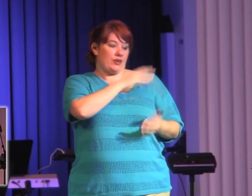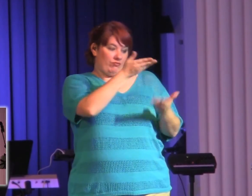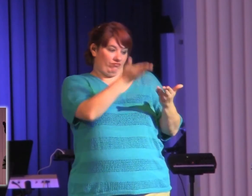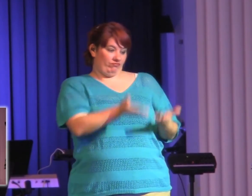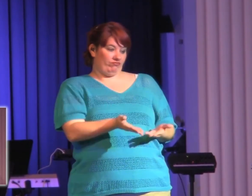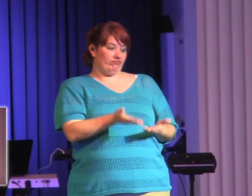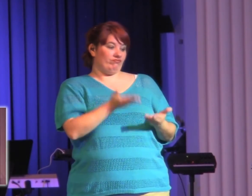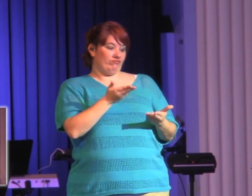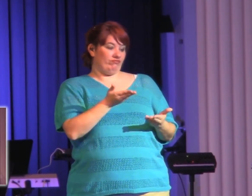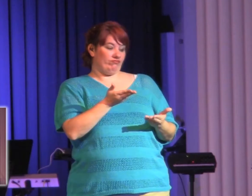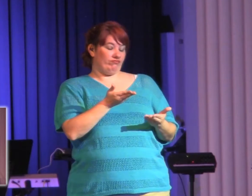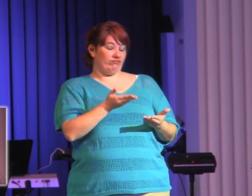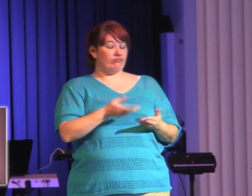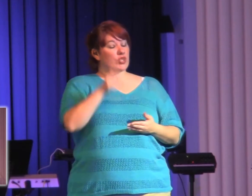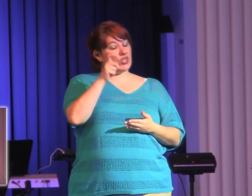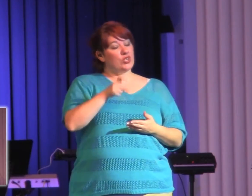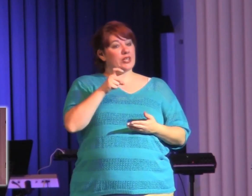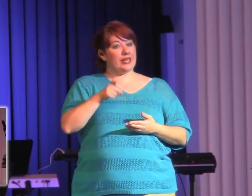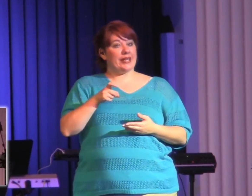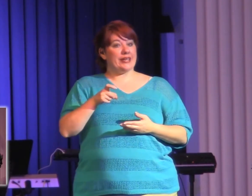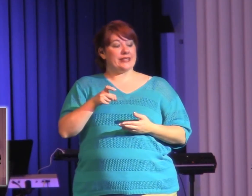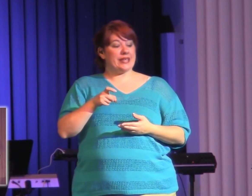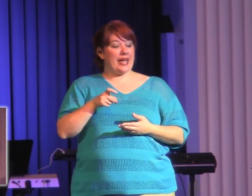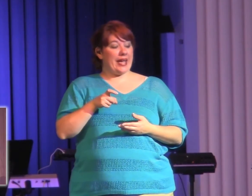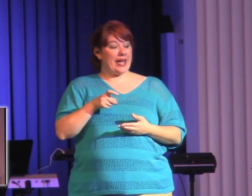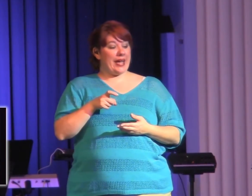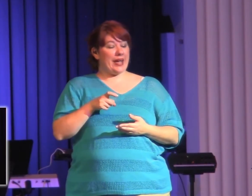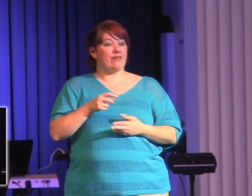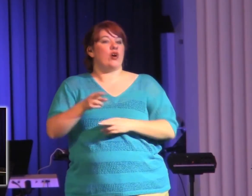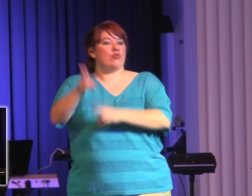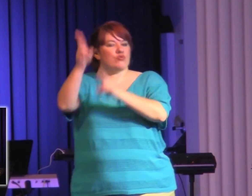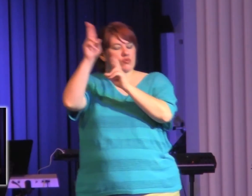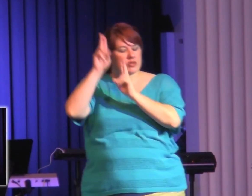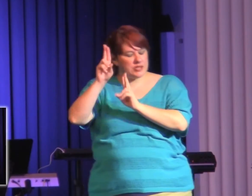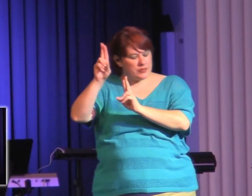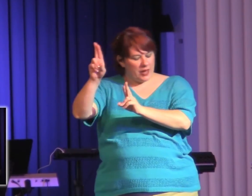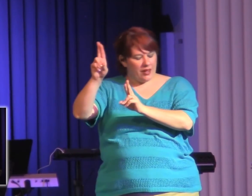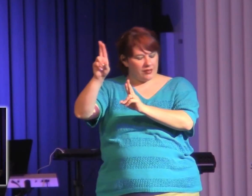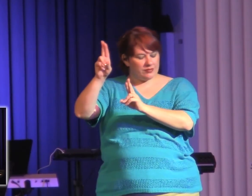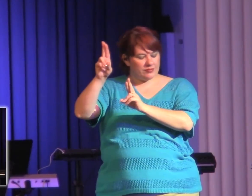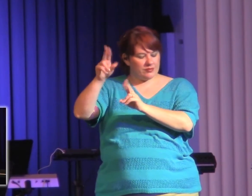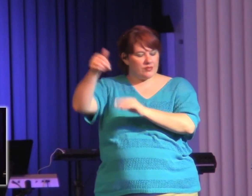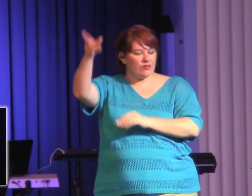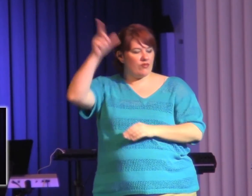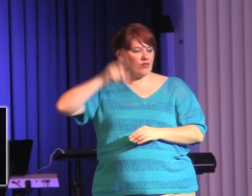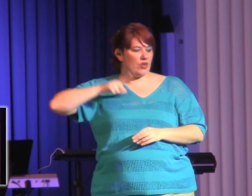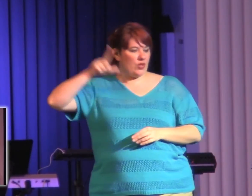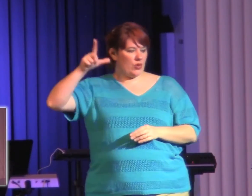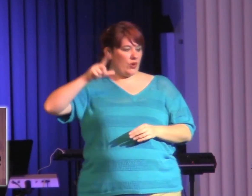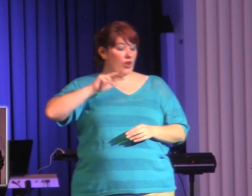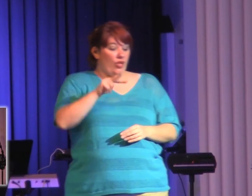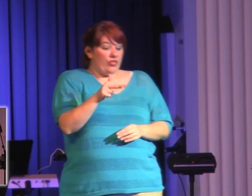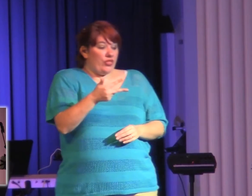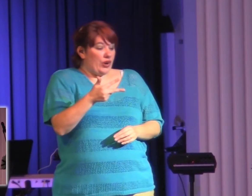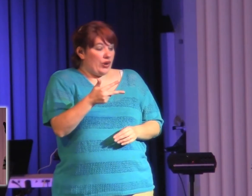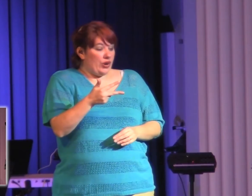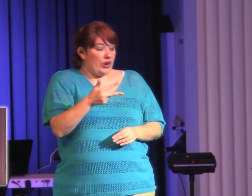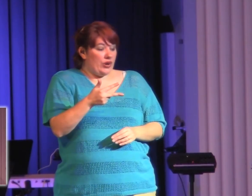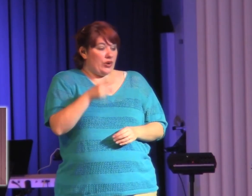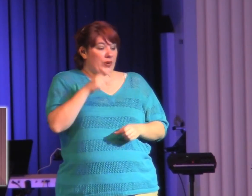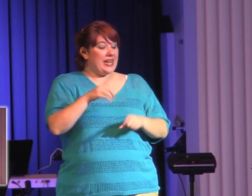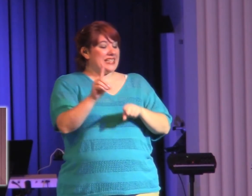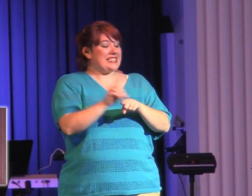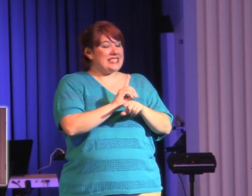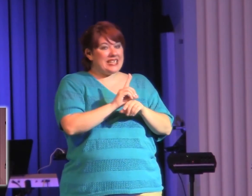reverence, that there should be a holy fear of the Lord, that we make choices. Three, discipline. And you know,